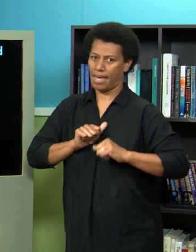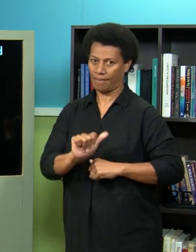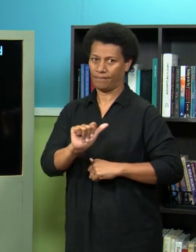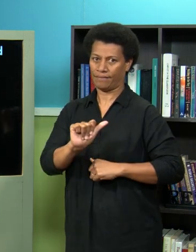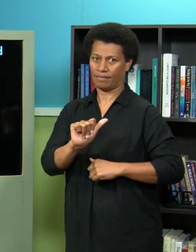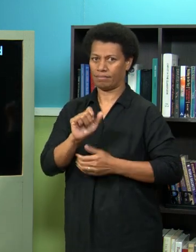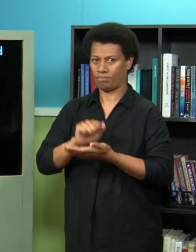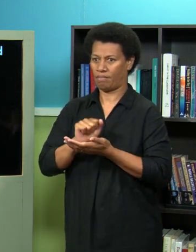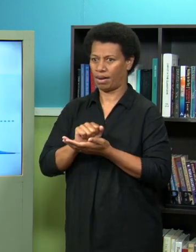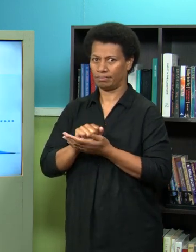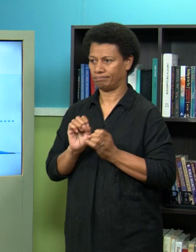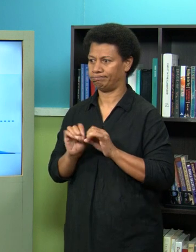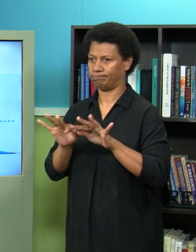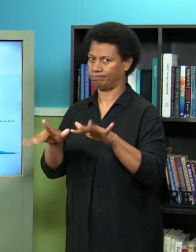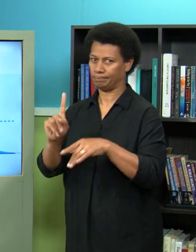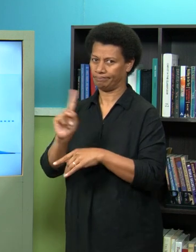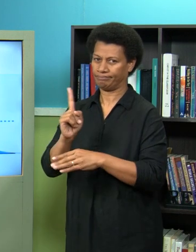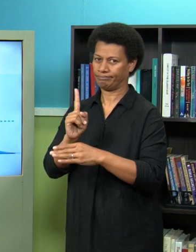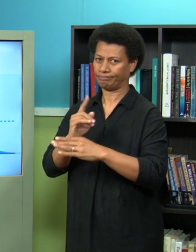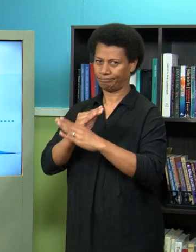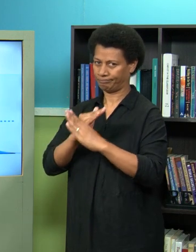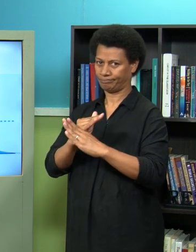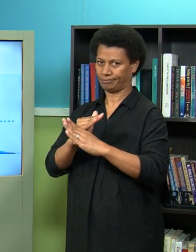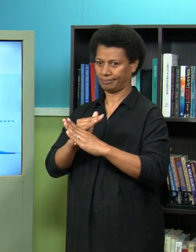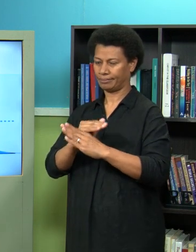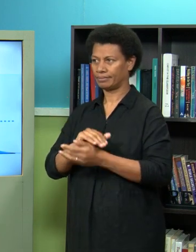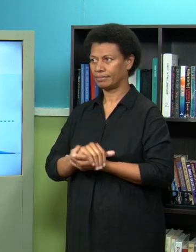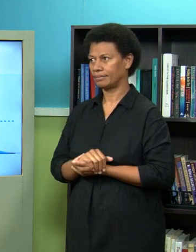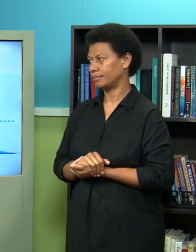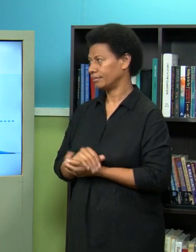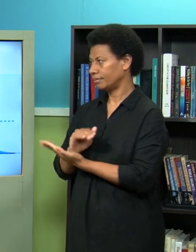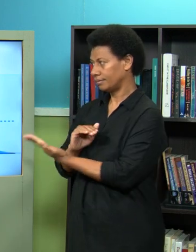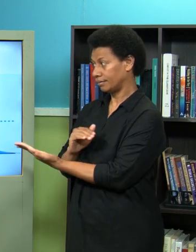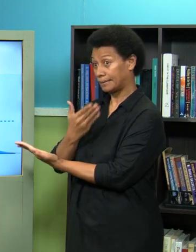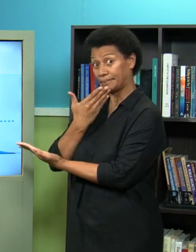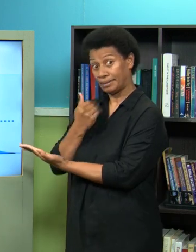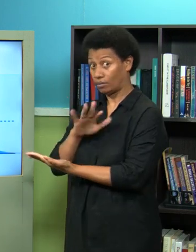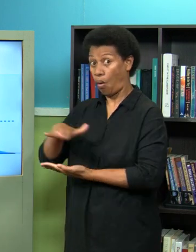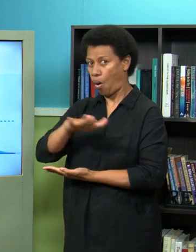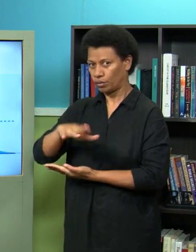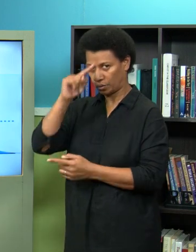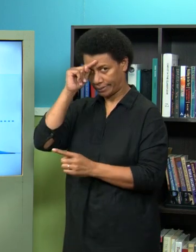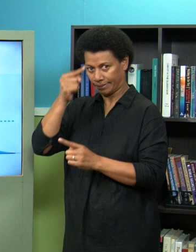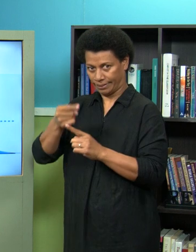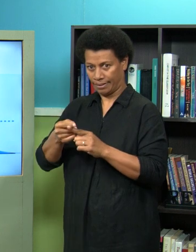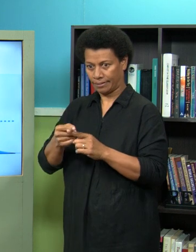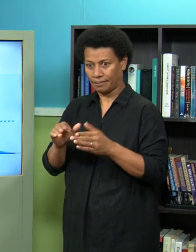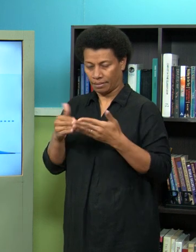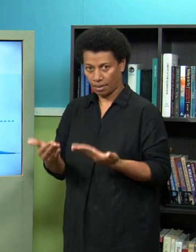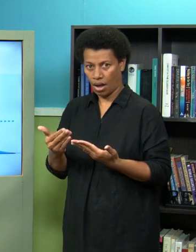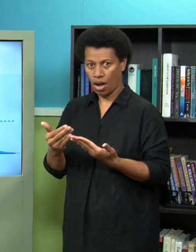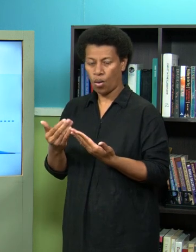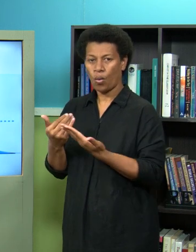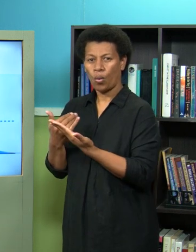transmission okay this curve everybody needs to understand and um it's trending now on facebook